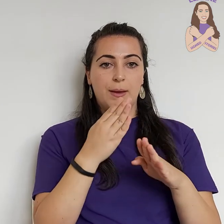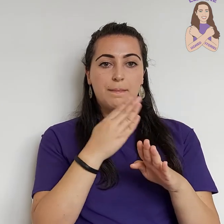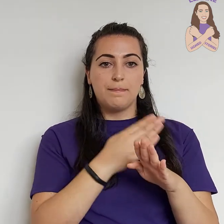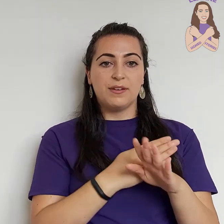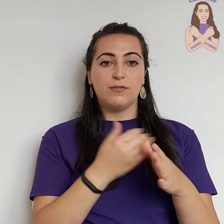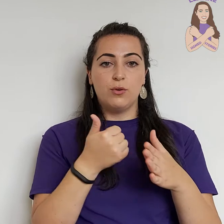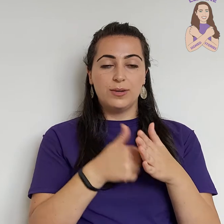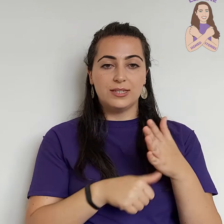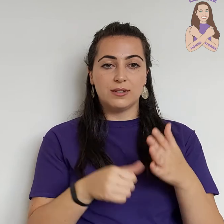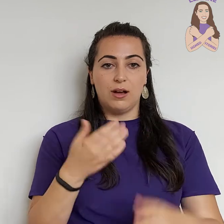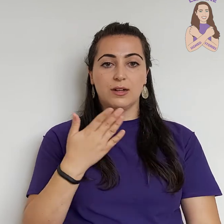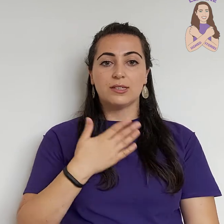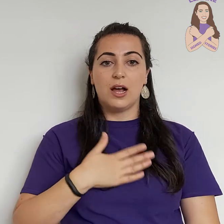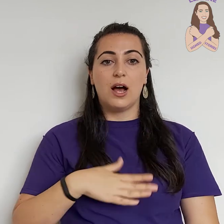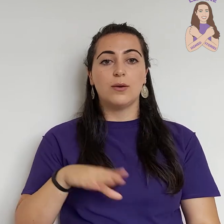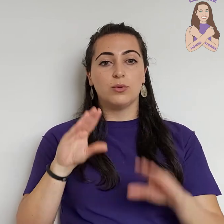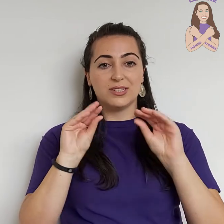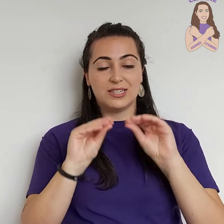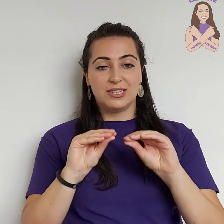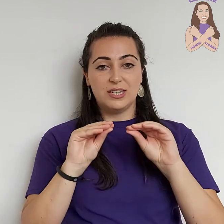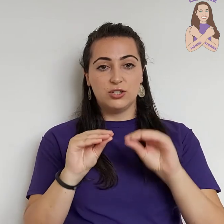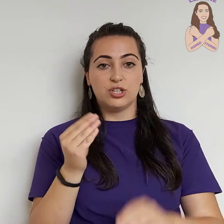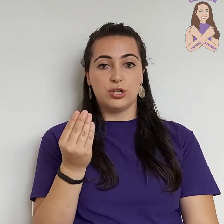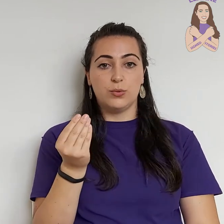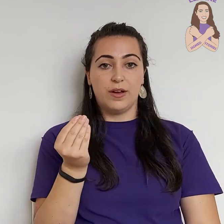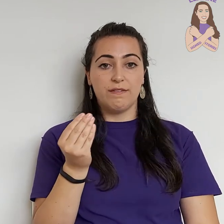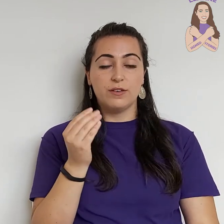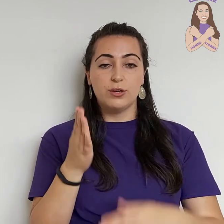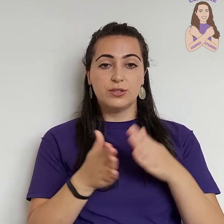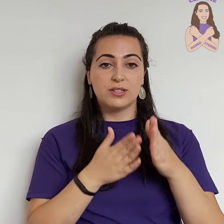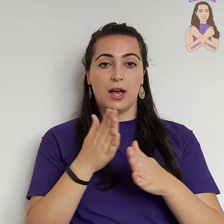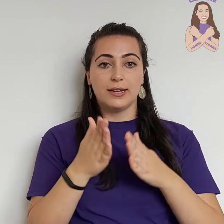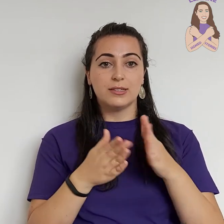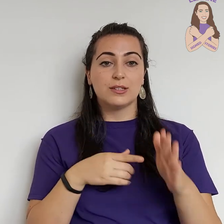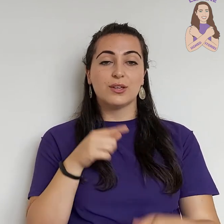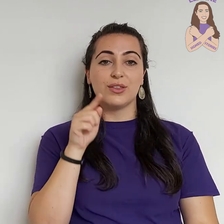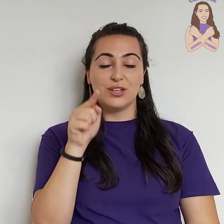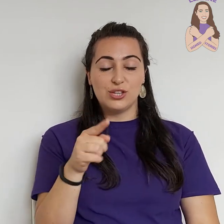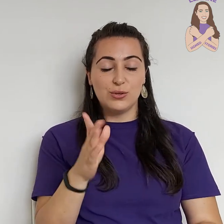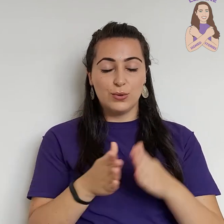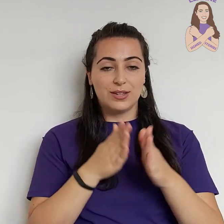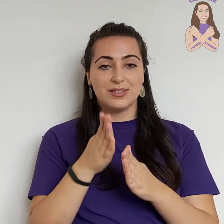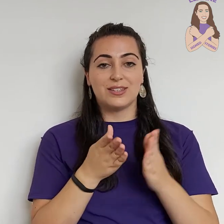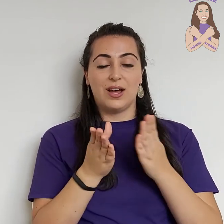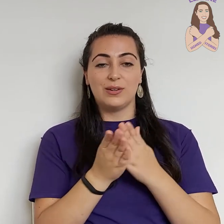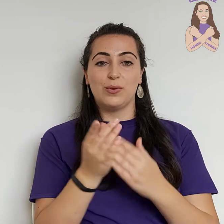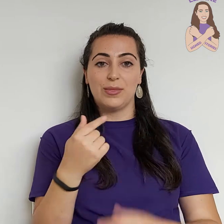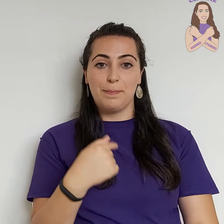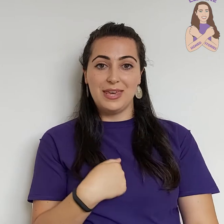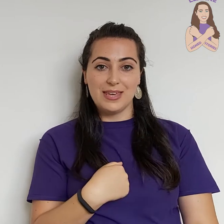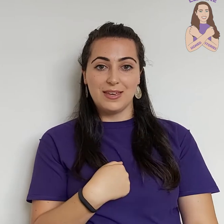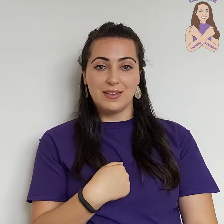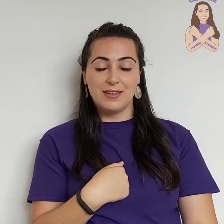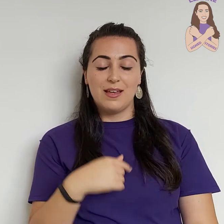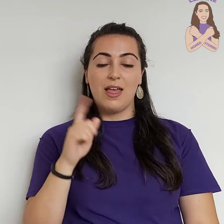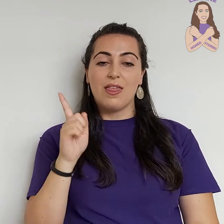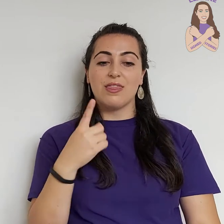Before we start, I want to teach you a few signs so that you can sign with me. The